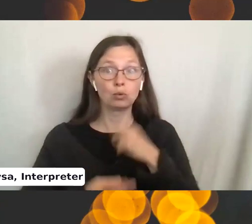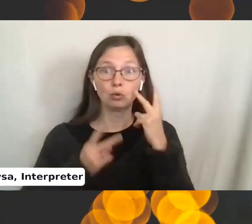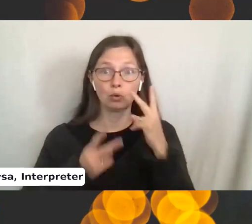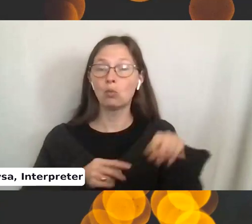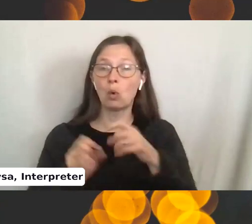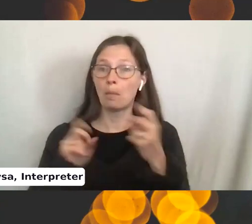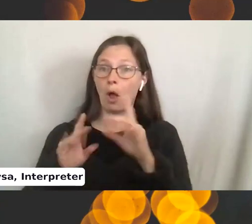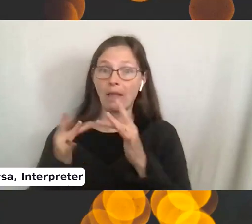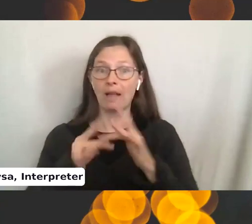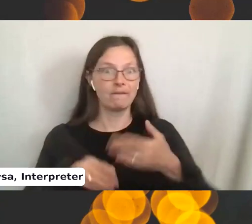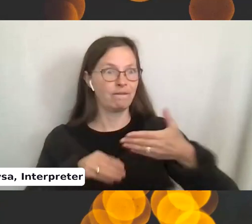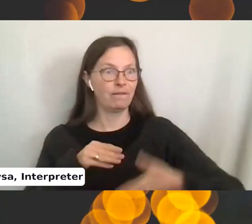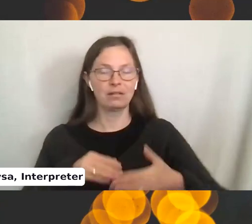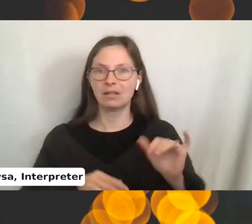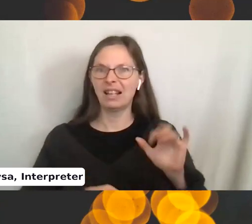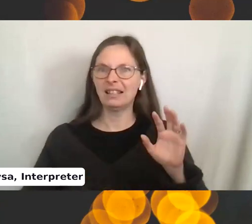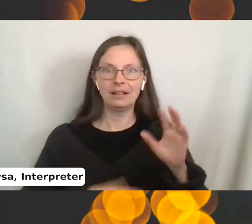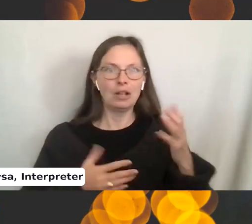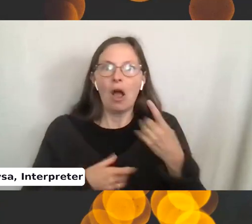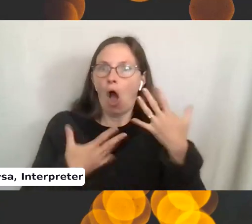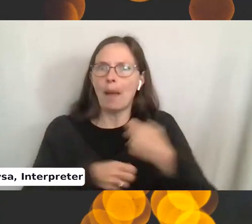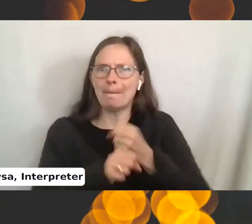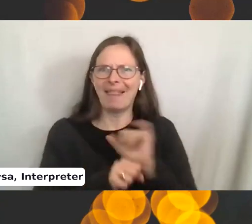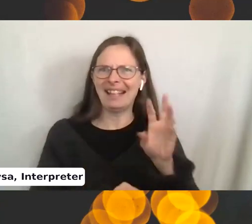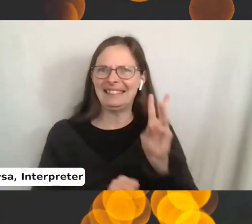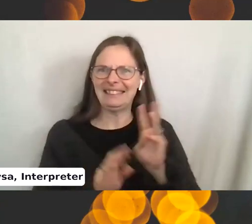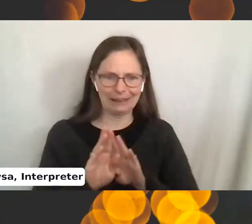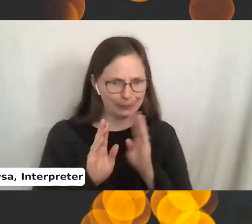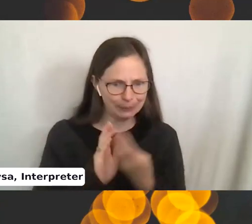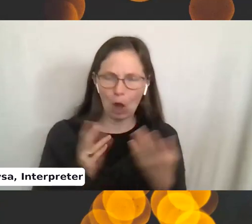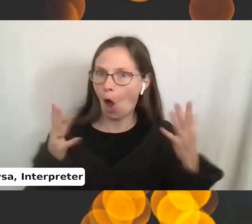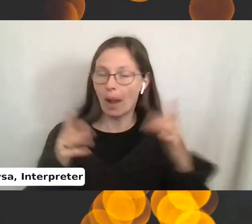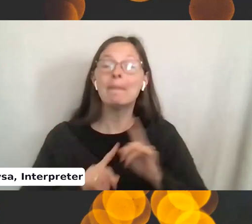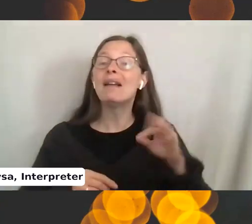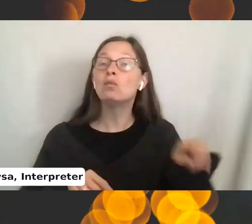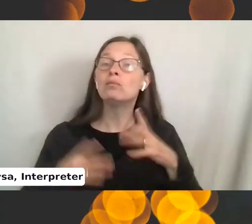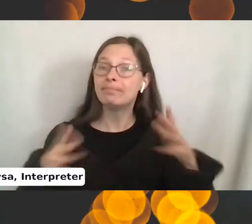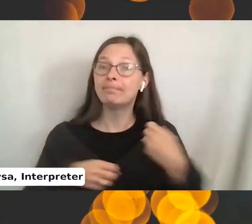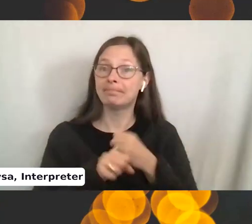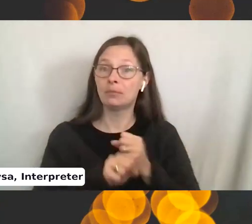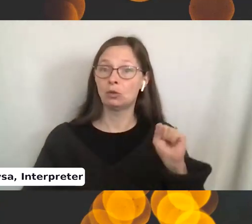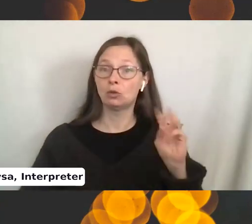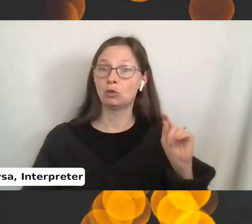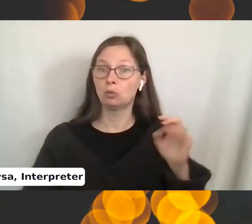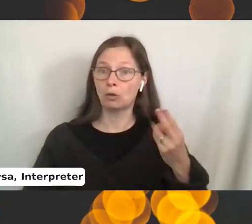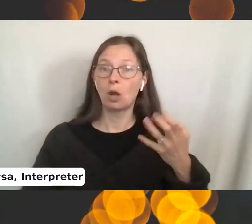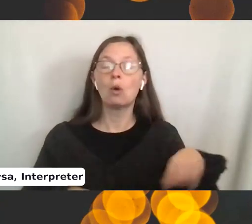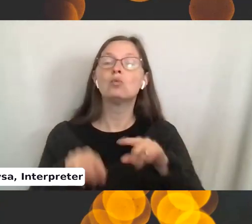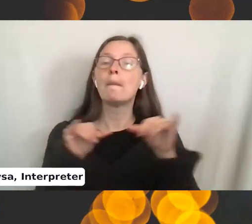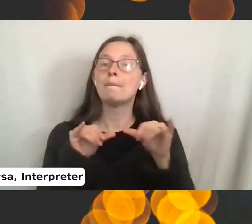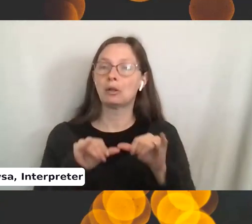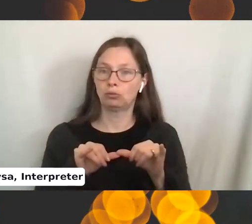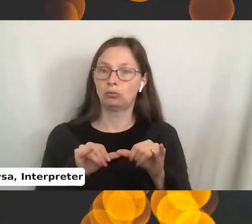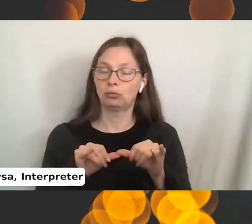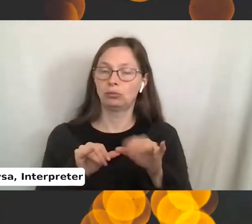finished like 60 cozies already. But if you've done a swatch, I want you to measure and jot